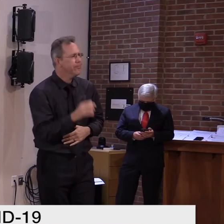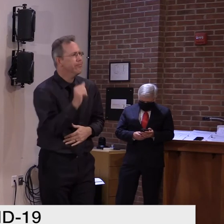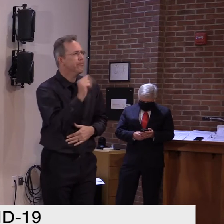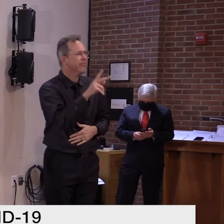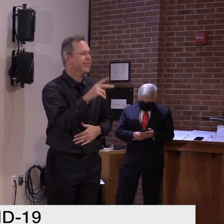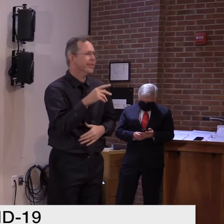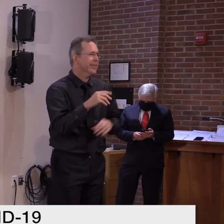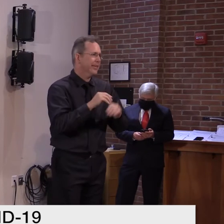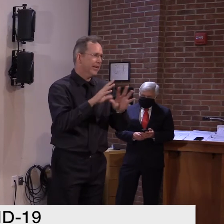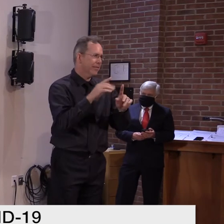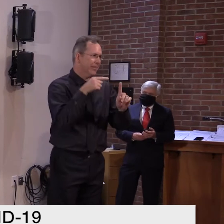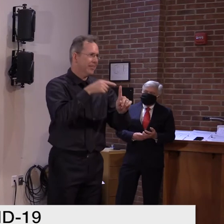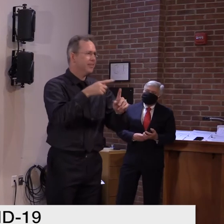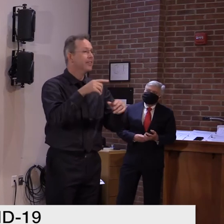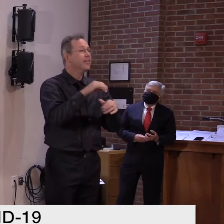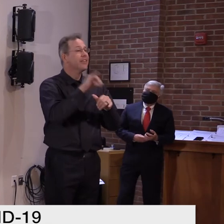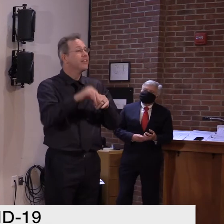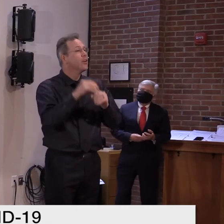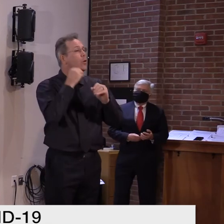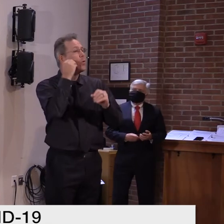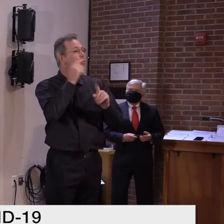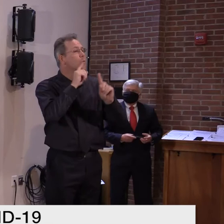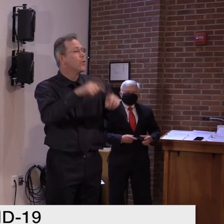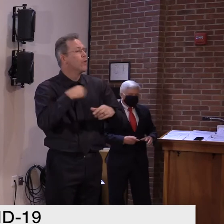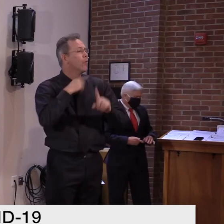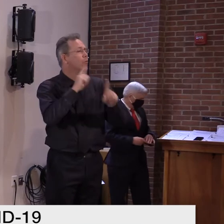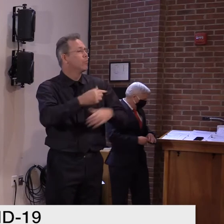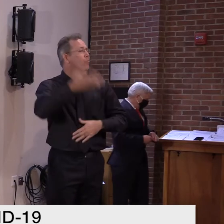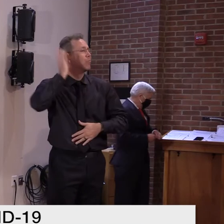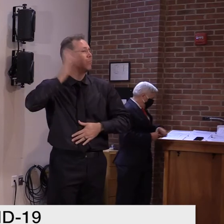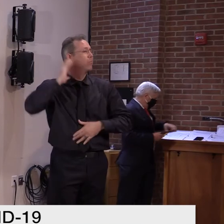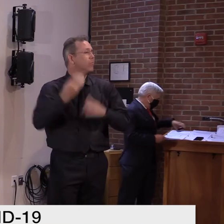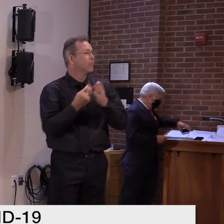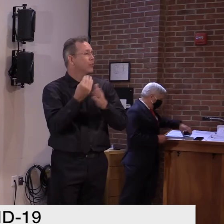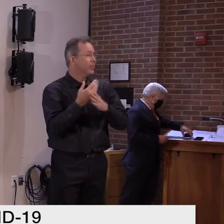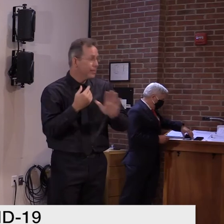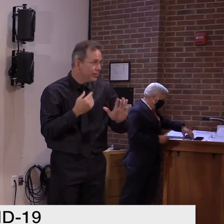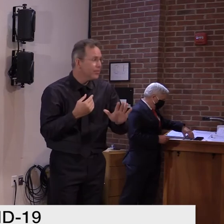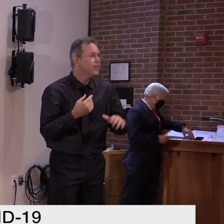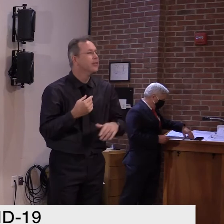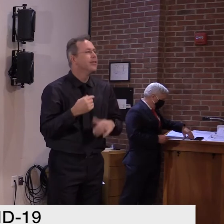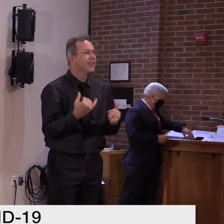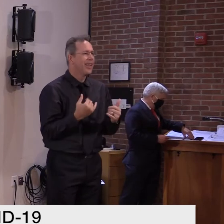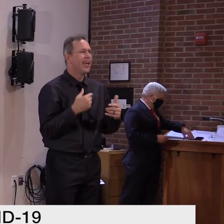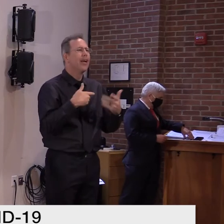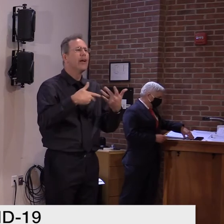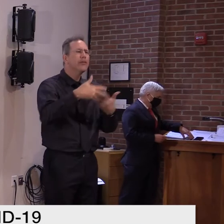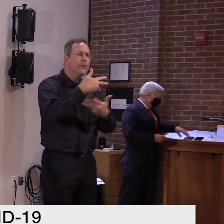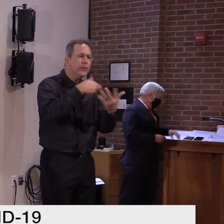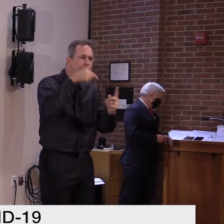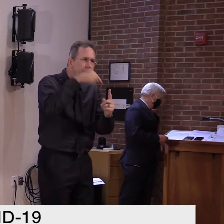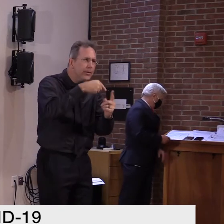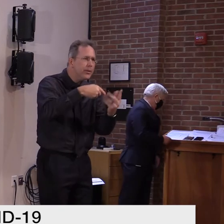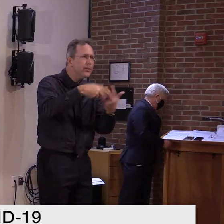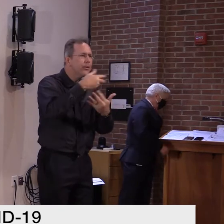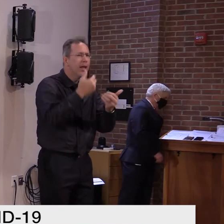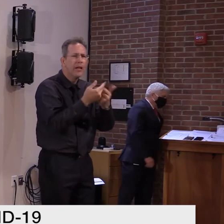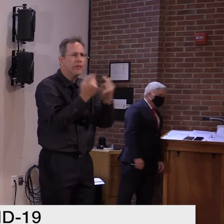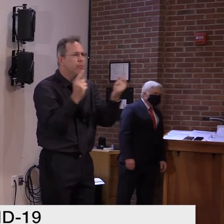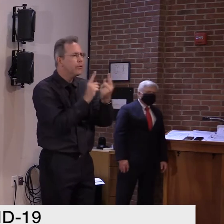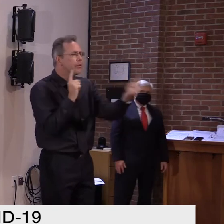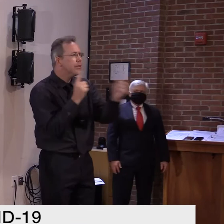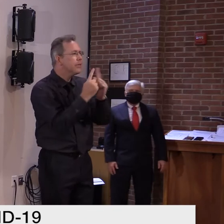stay safe. this is, uh, make sure this is really about, um, socially isolating, separating in some respects. So,